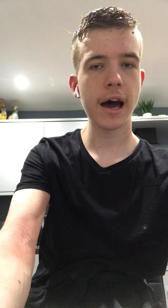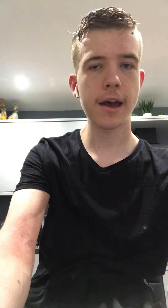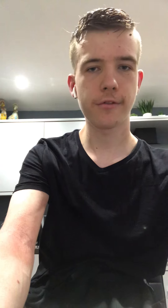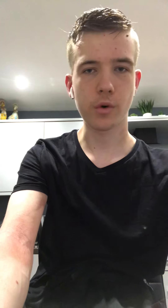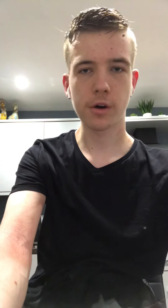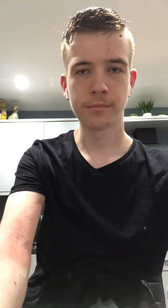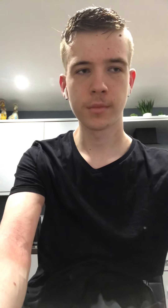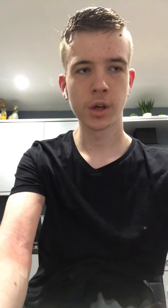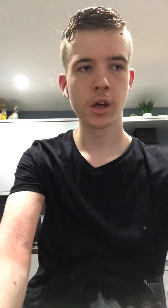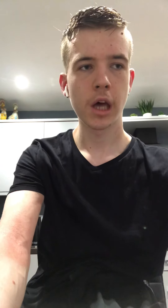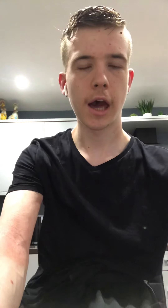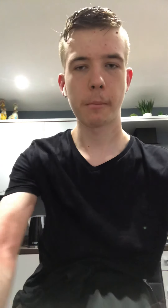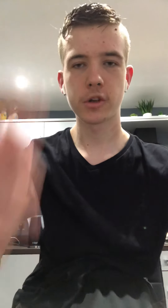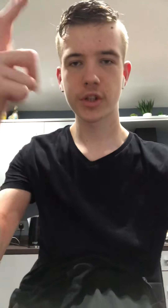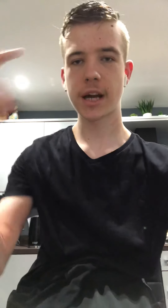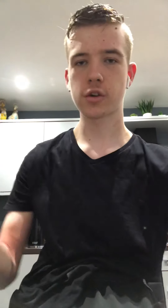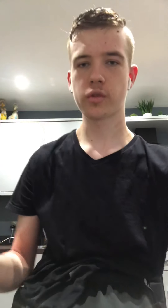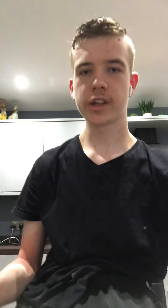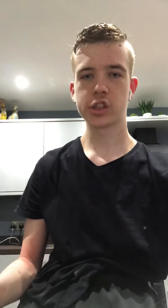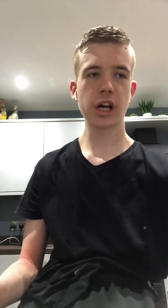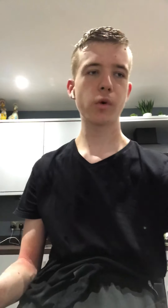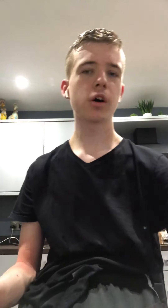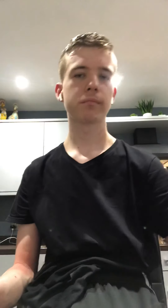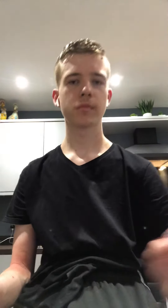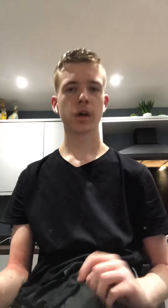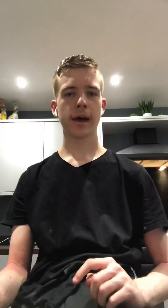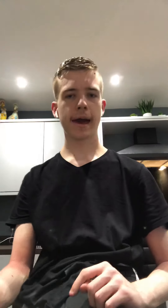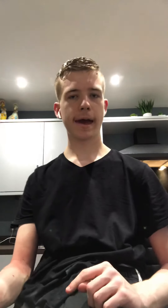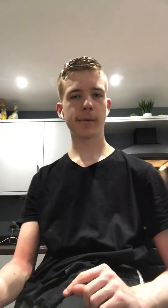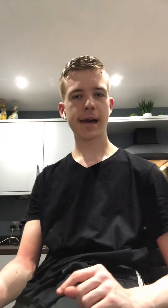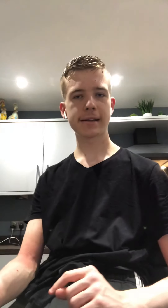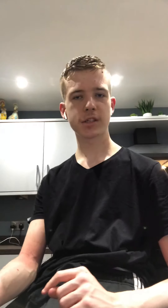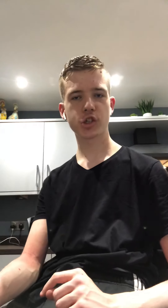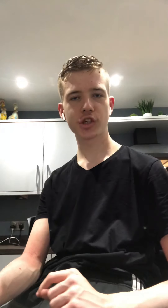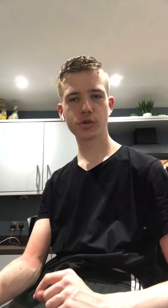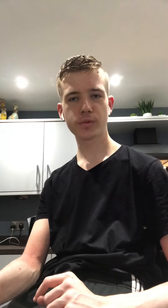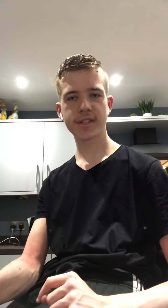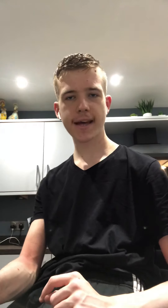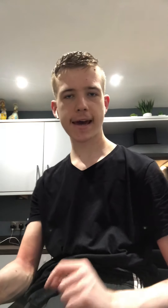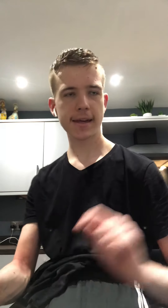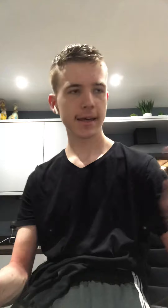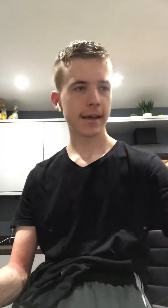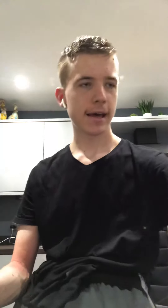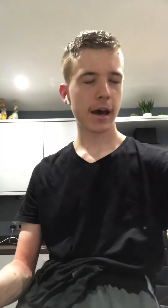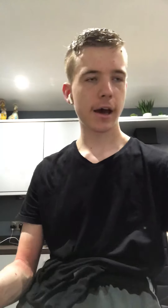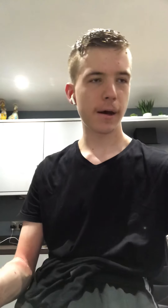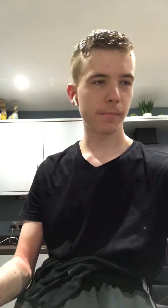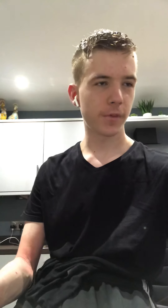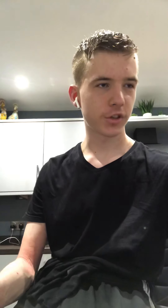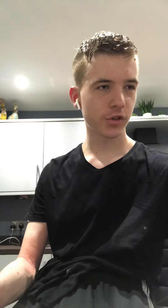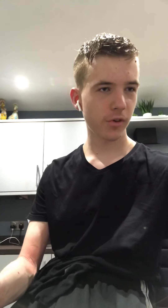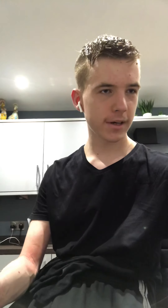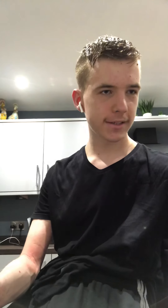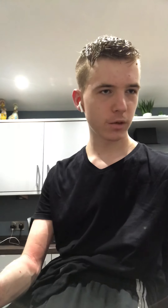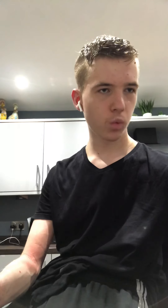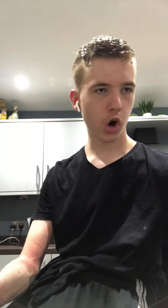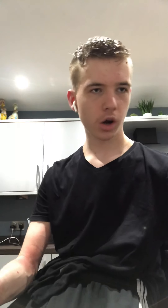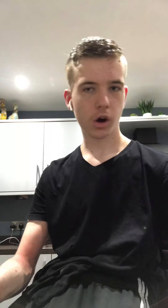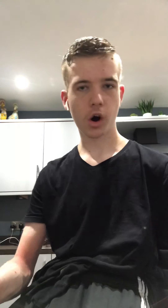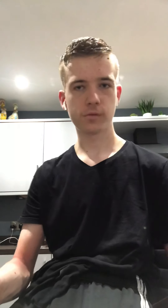Hi everyone, I just had a quick shower and it's Tuesday the 21 of